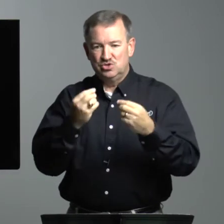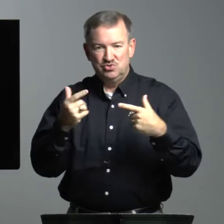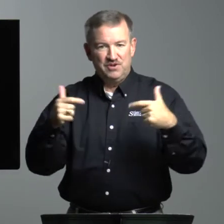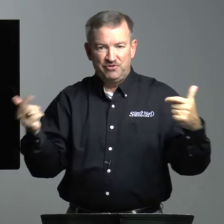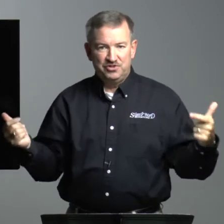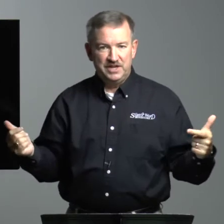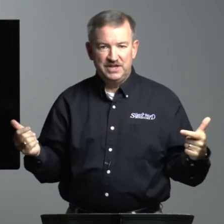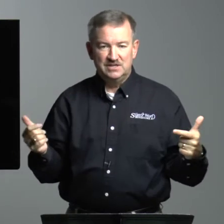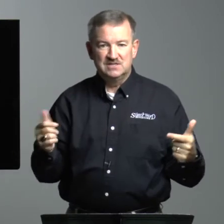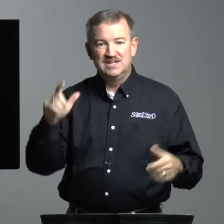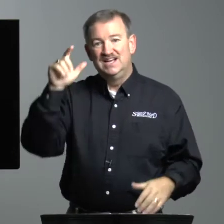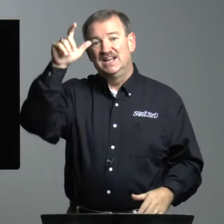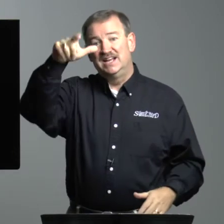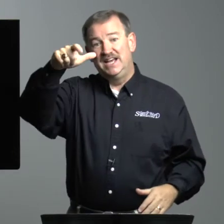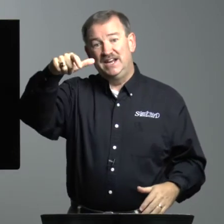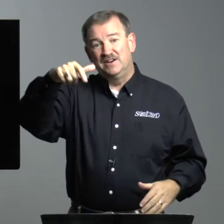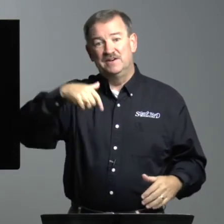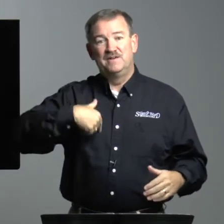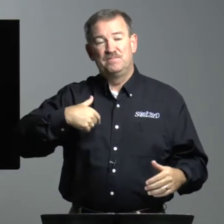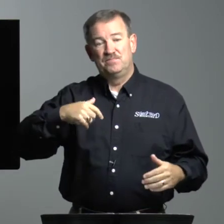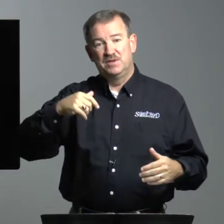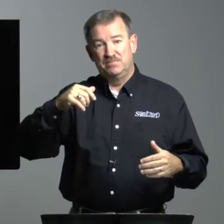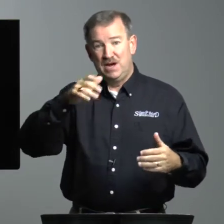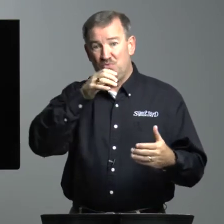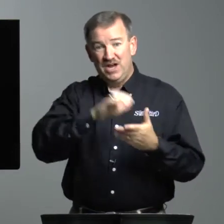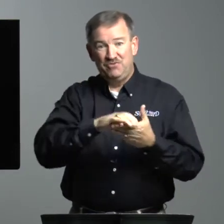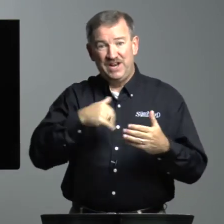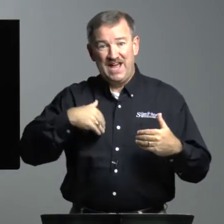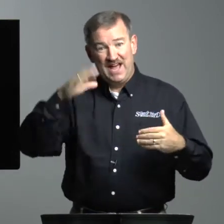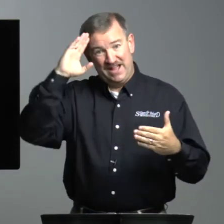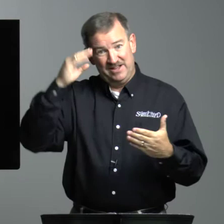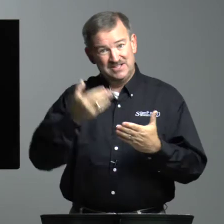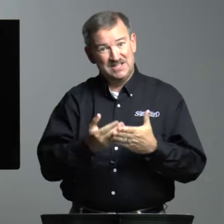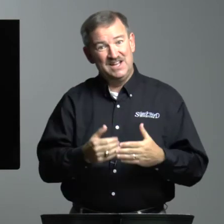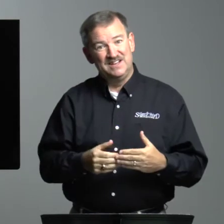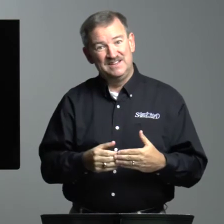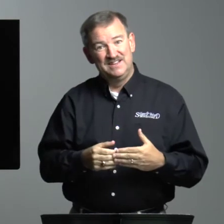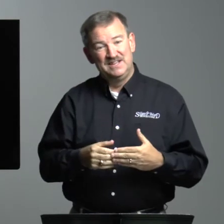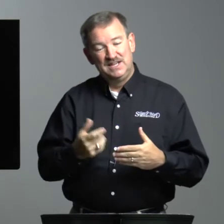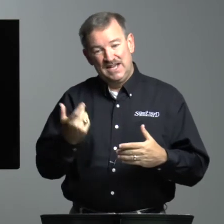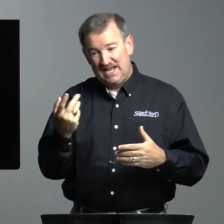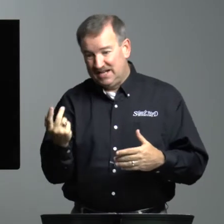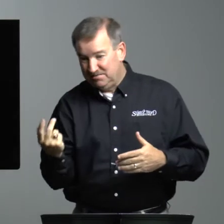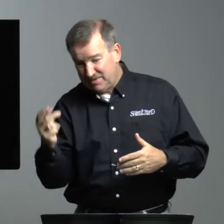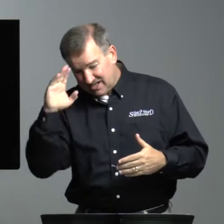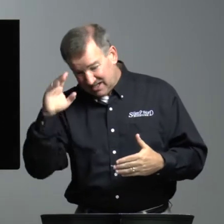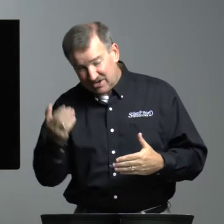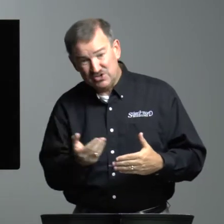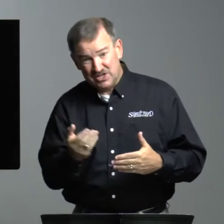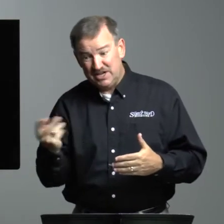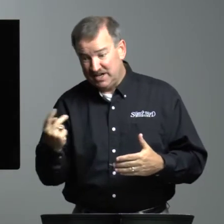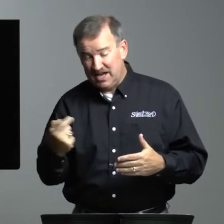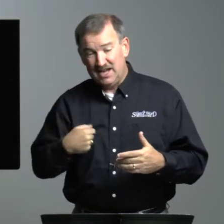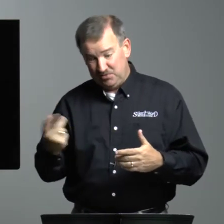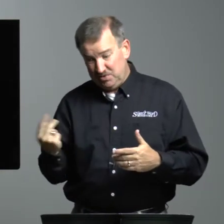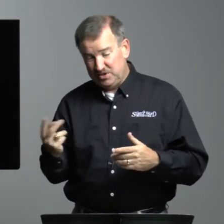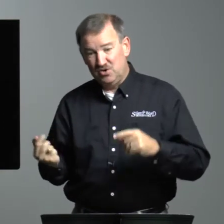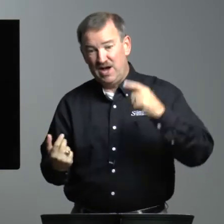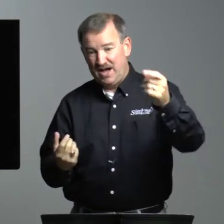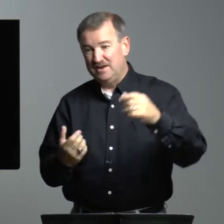do different things. Later, my wife and I had a son. And our son and I, we would go out.